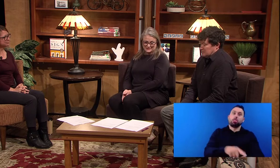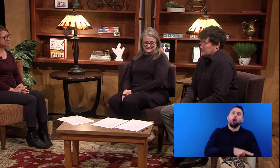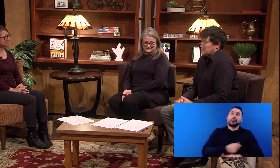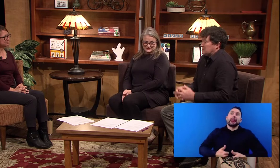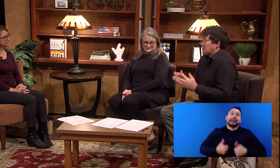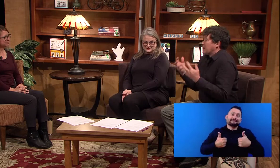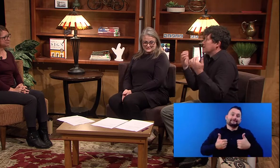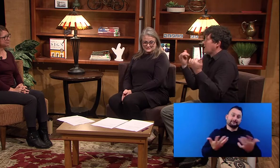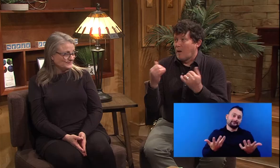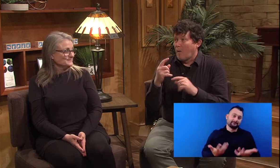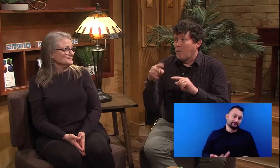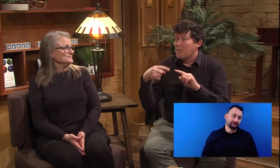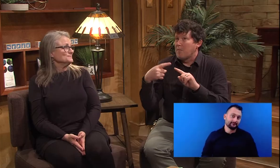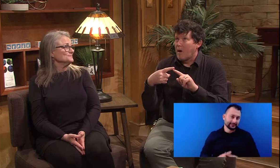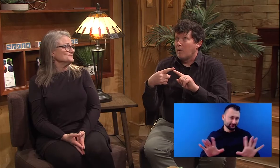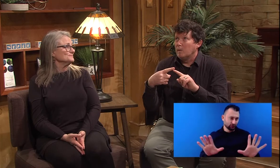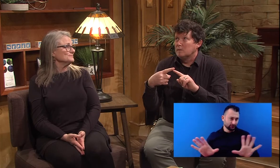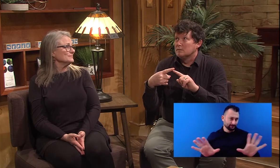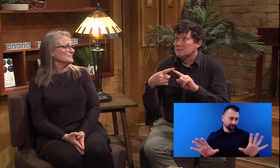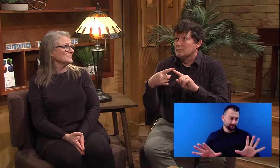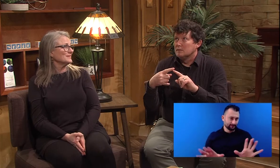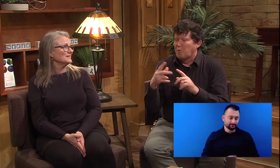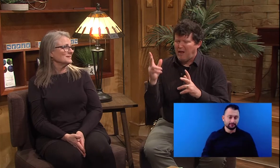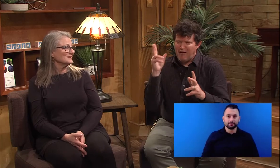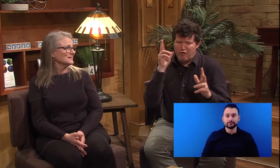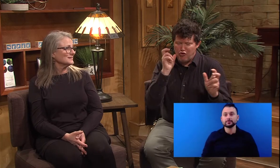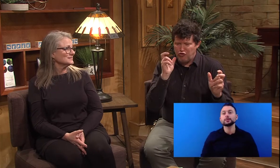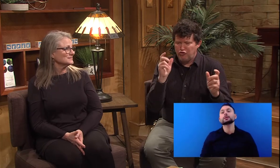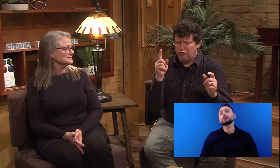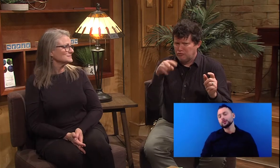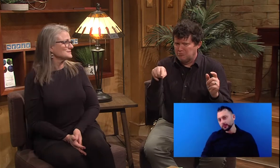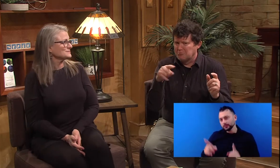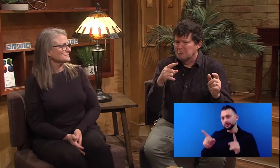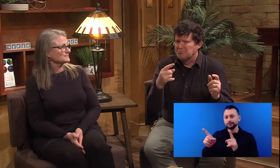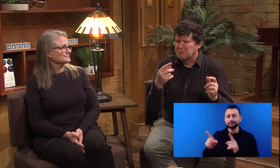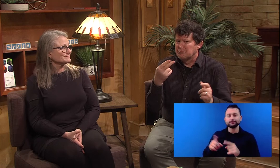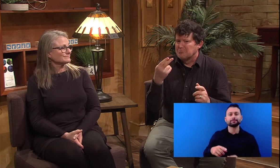I see. Sure. So now what about, um,